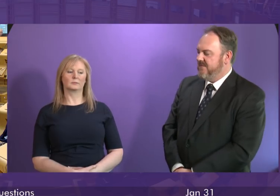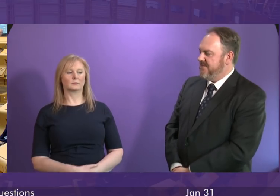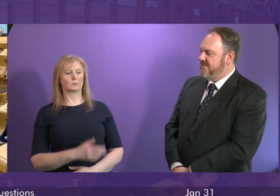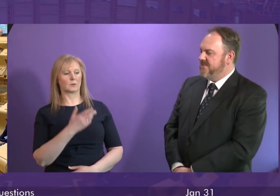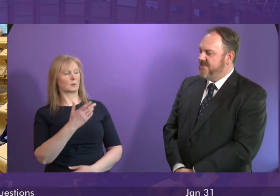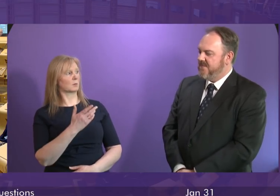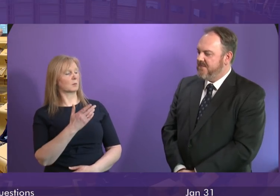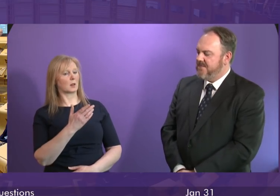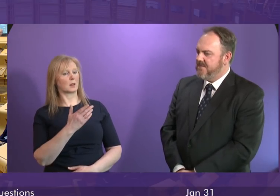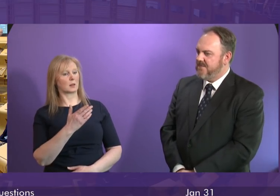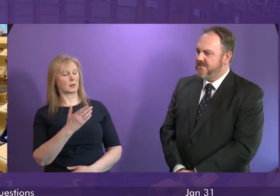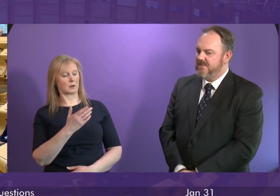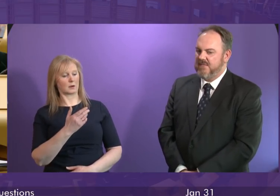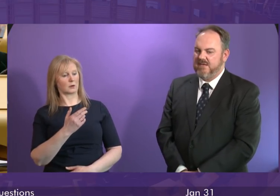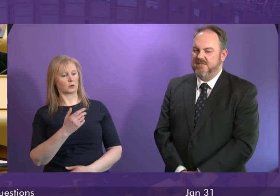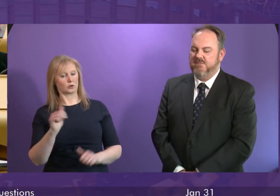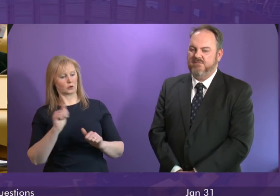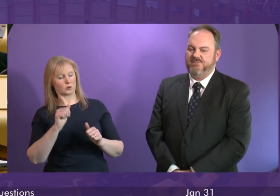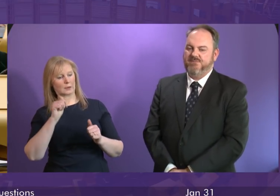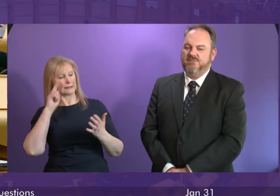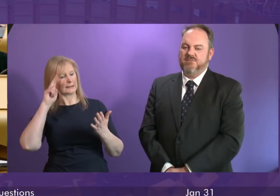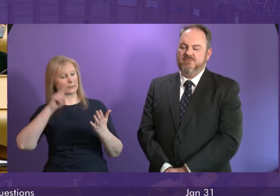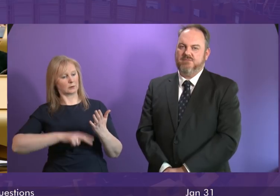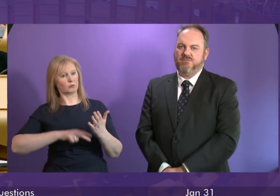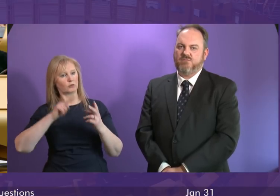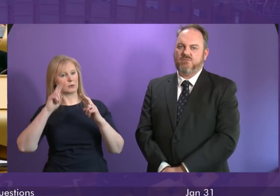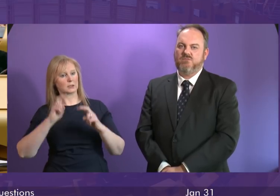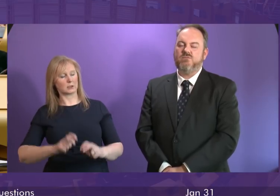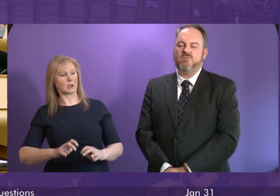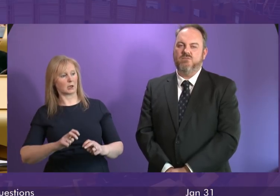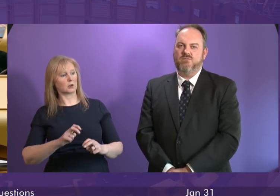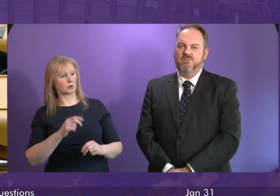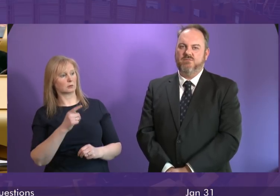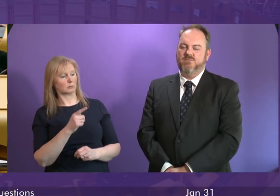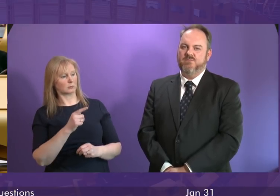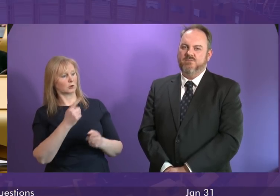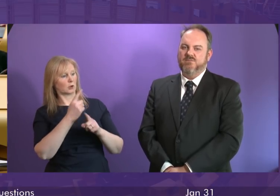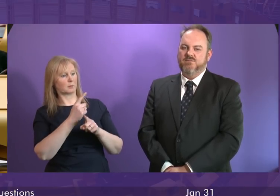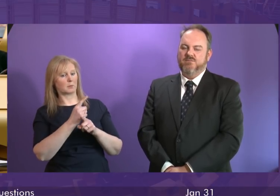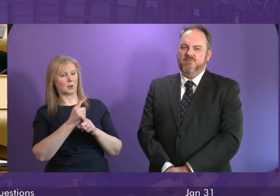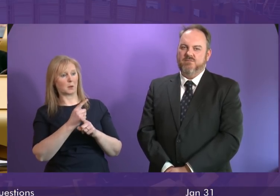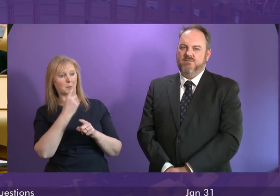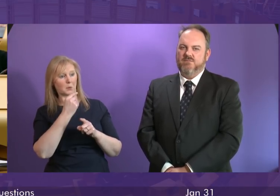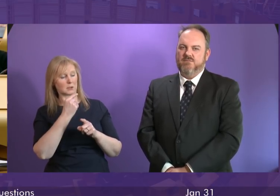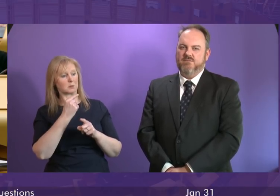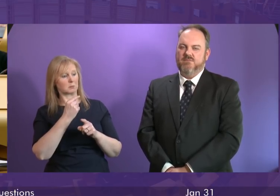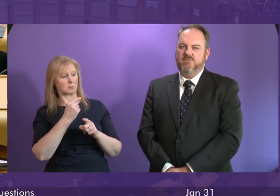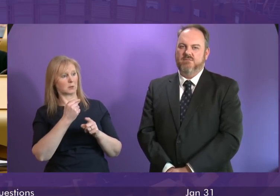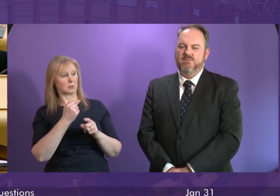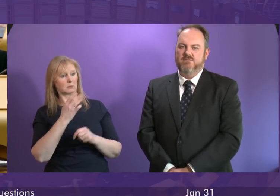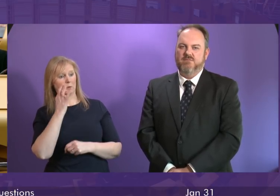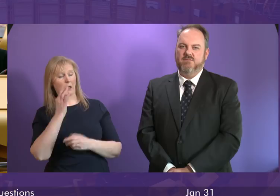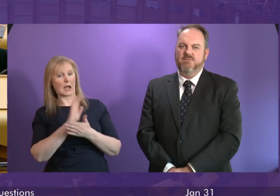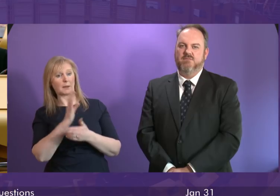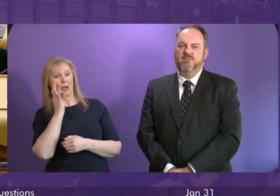firstly I have not personally seen the research from Ross Greer that Patrick Harvey refers to it may be available to the government I'm more than happy to ask